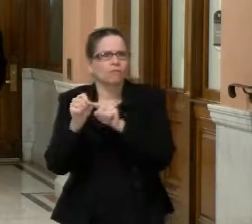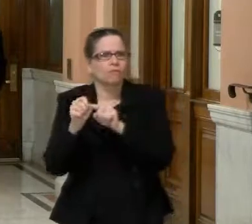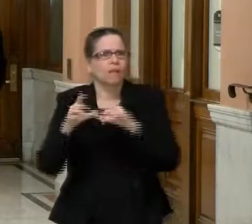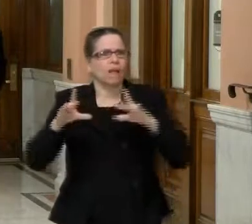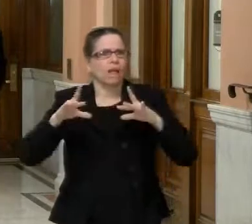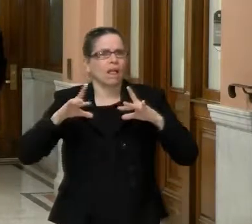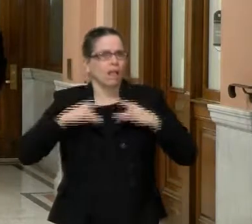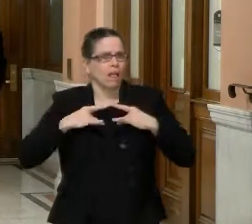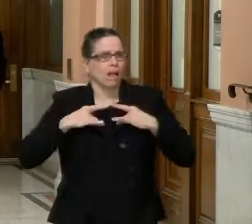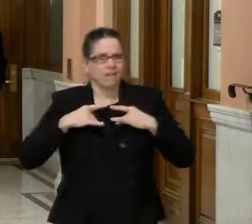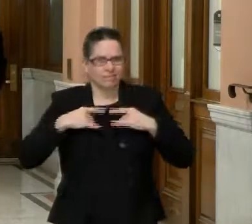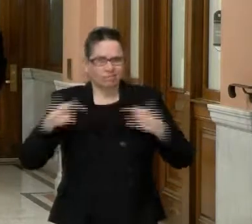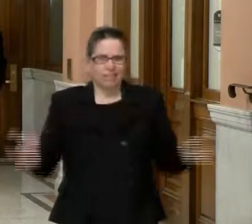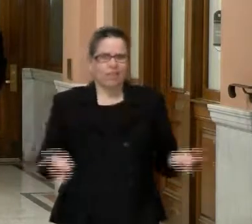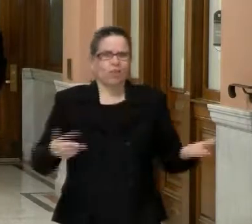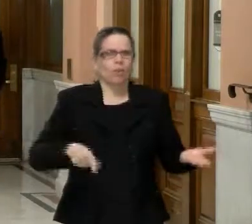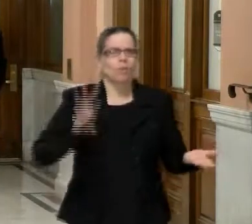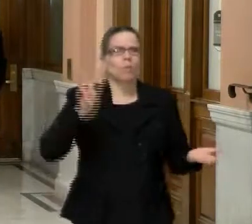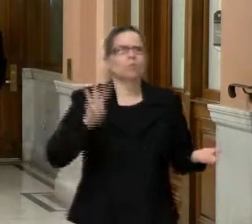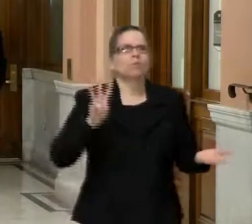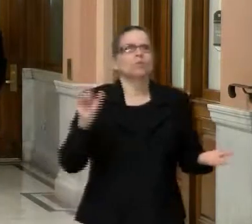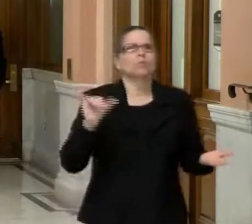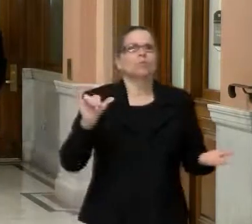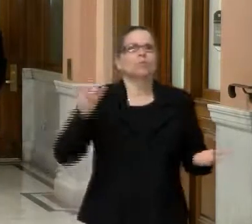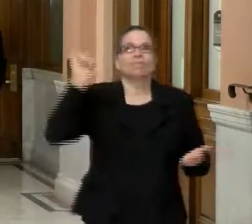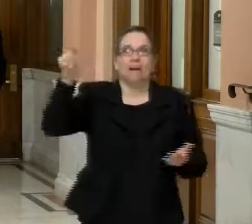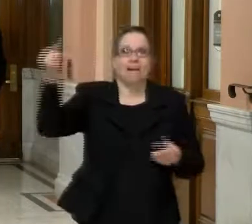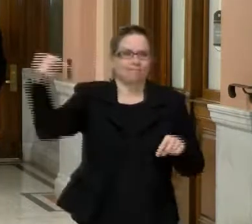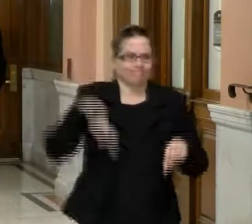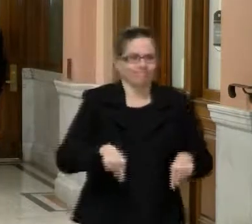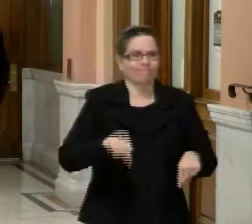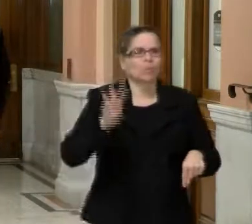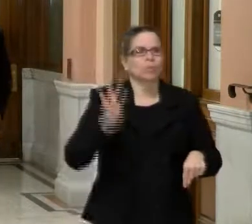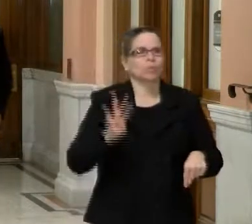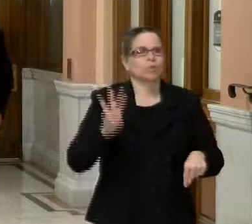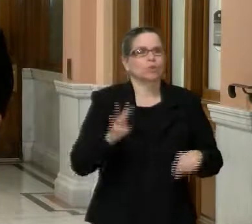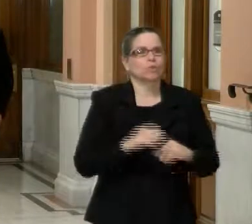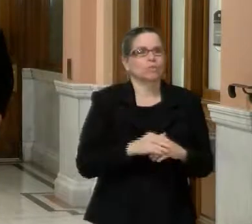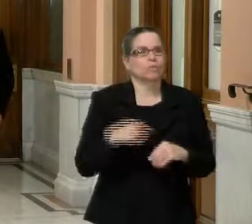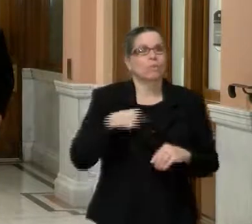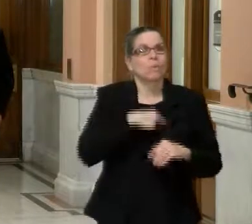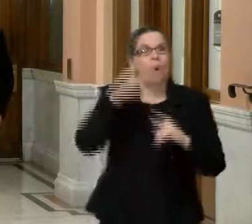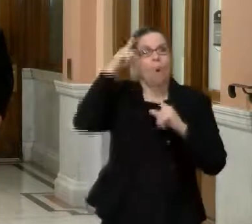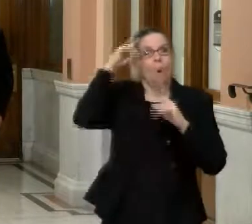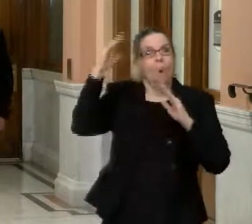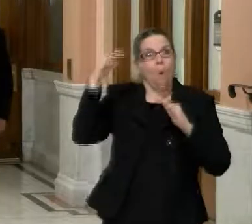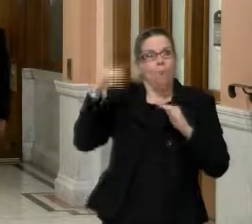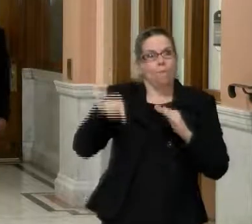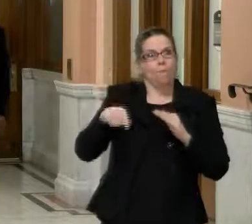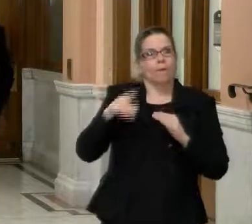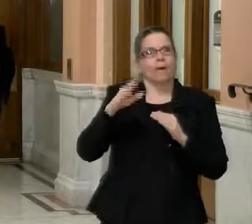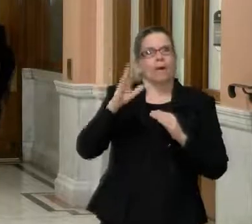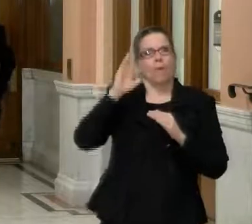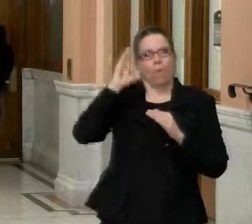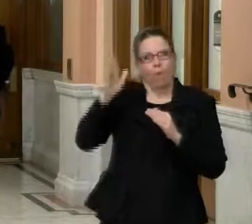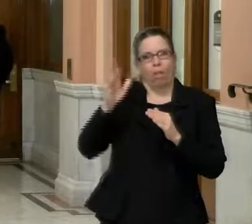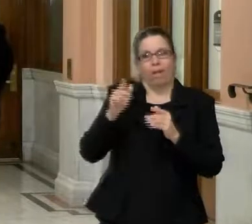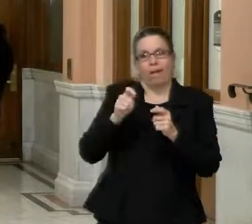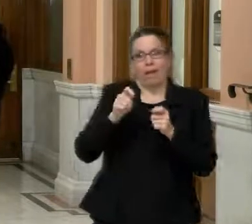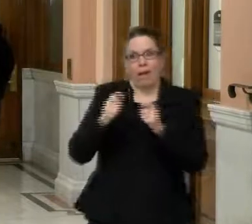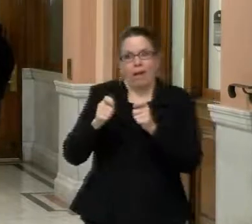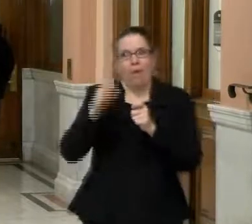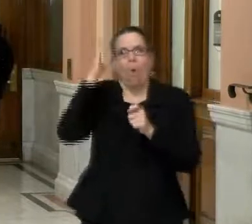are hopeful is that, uh, that strain doesn't, uh, cause, uh, re-inflection going back up.